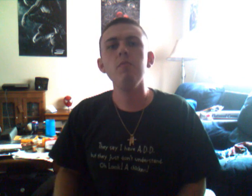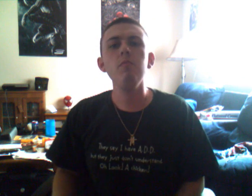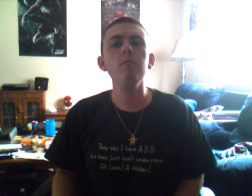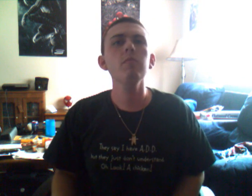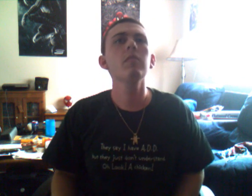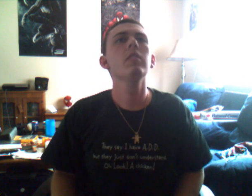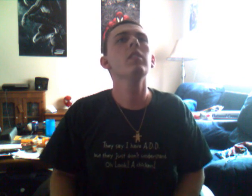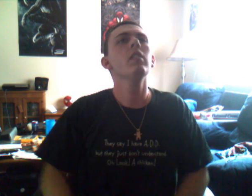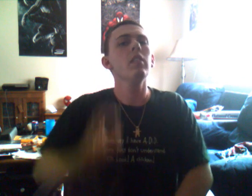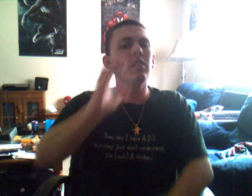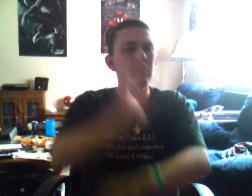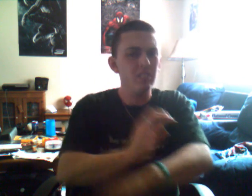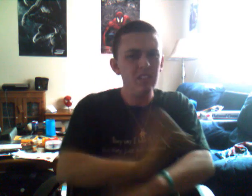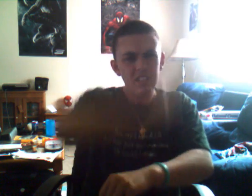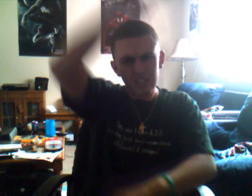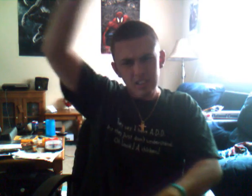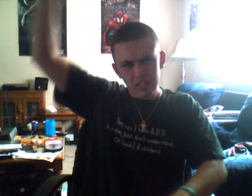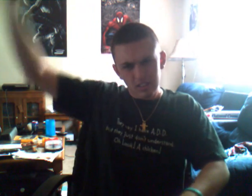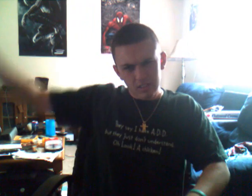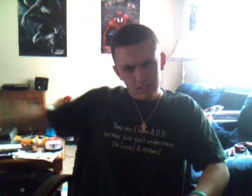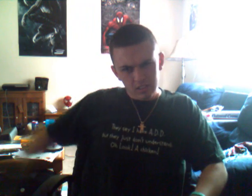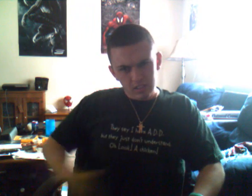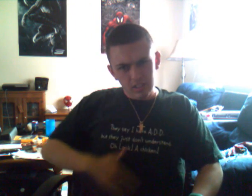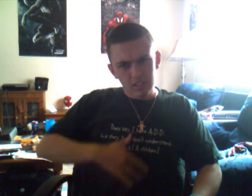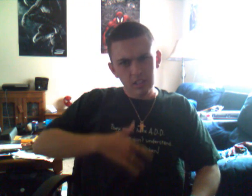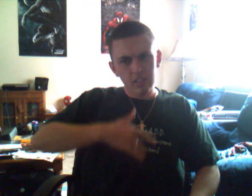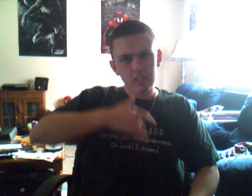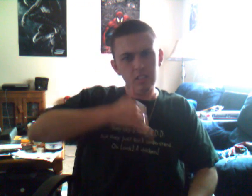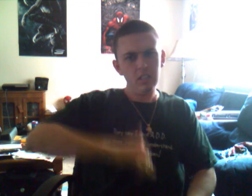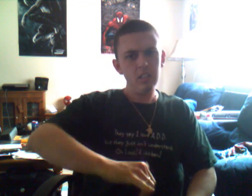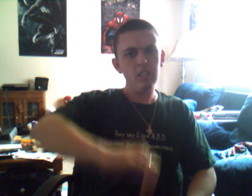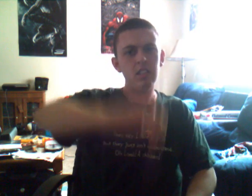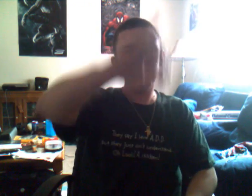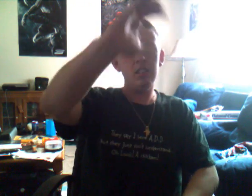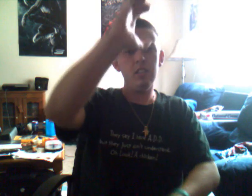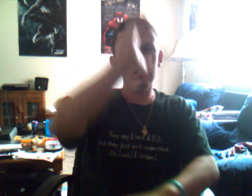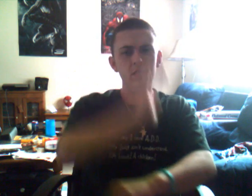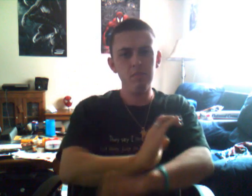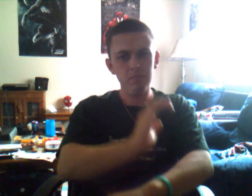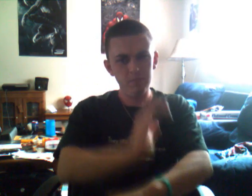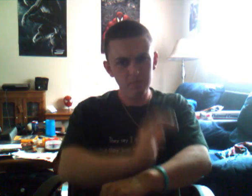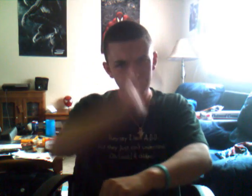So high is my life tonight.